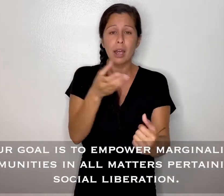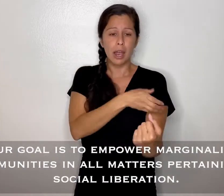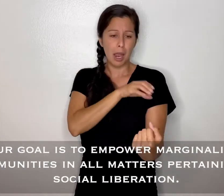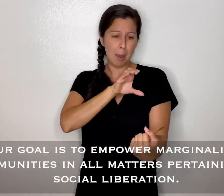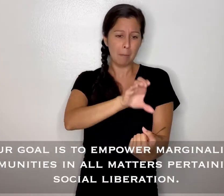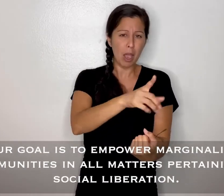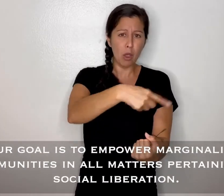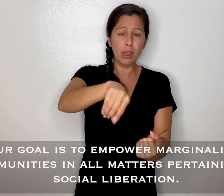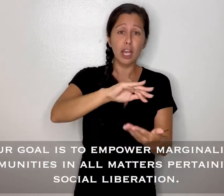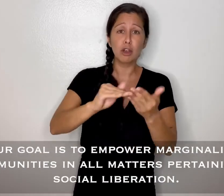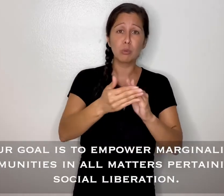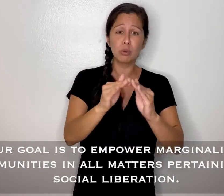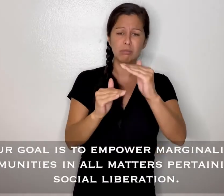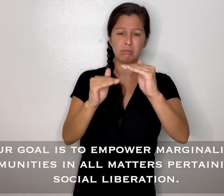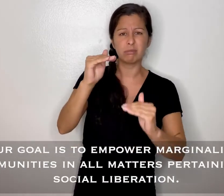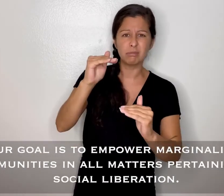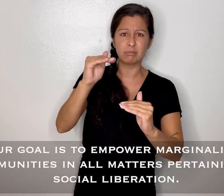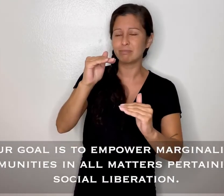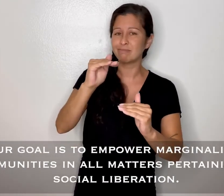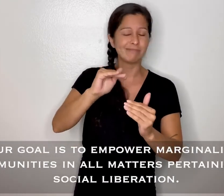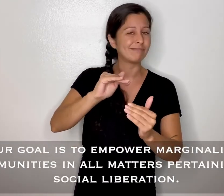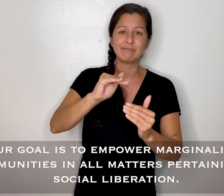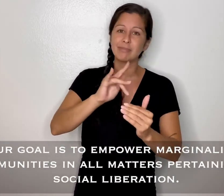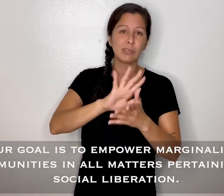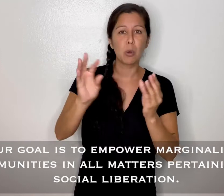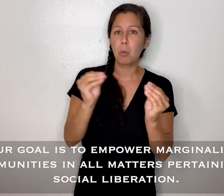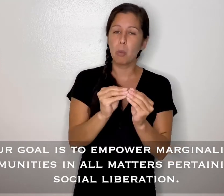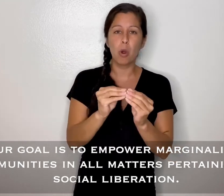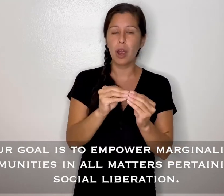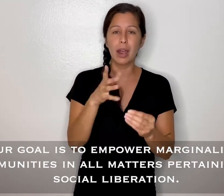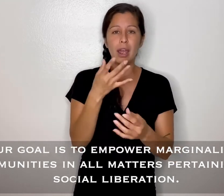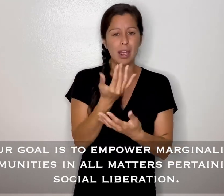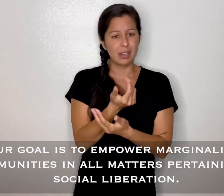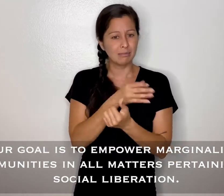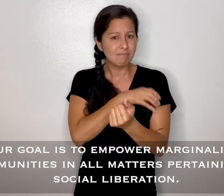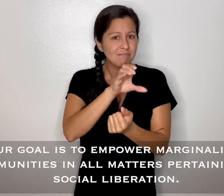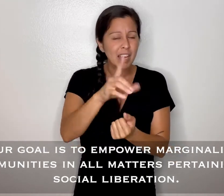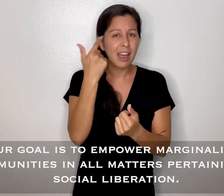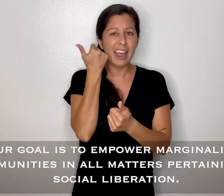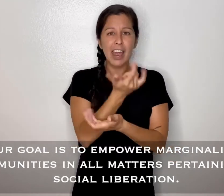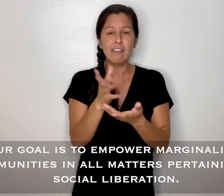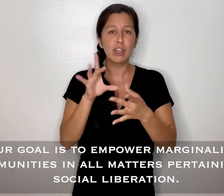Our goal is to empower marginalized communities in all matters pertaining to social liberation.